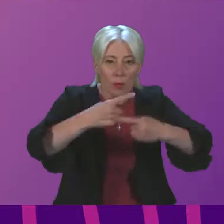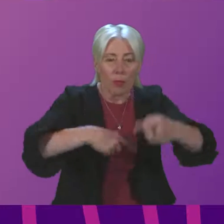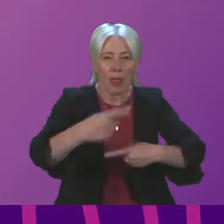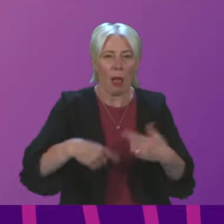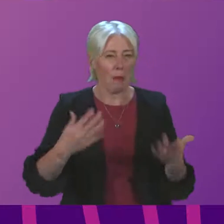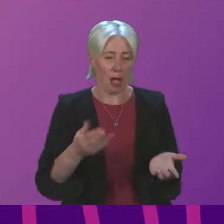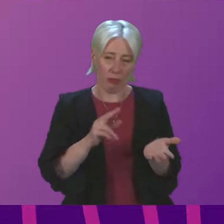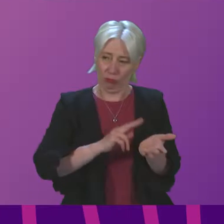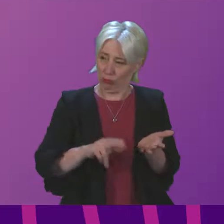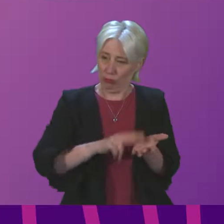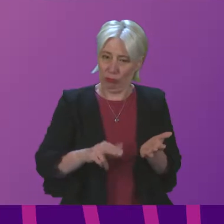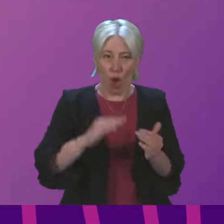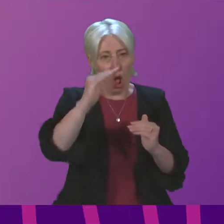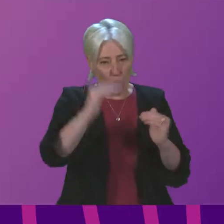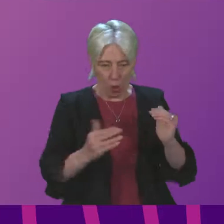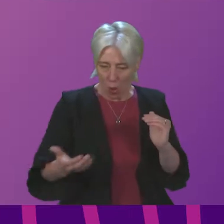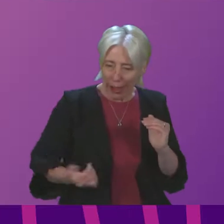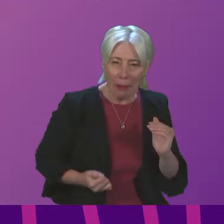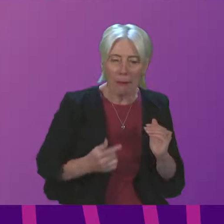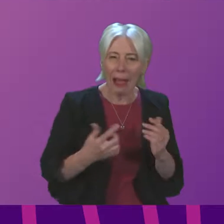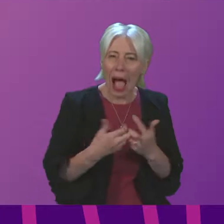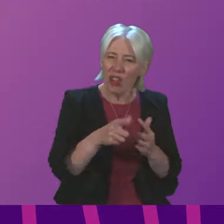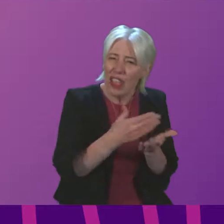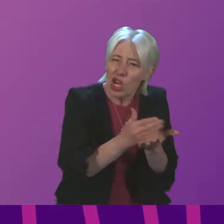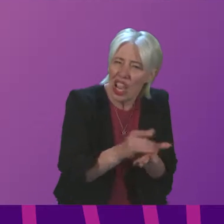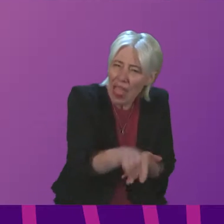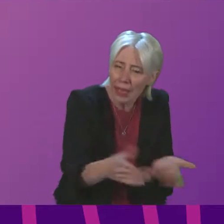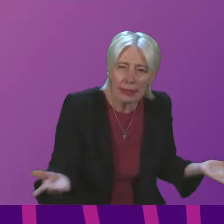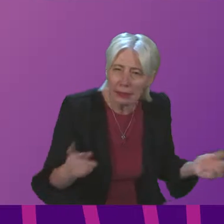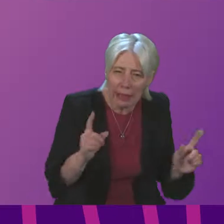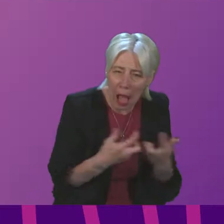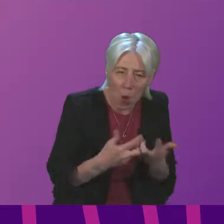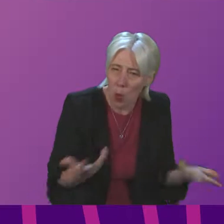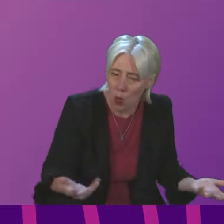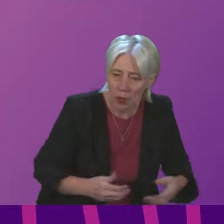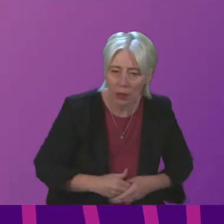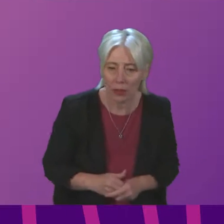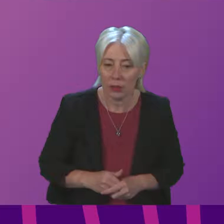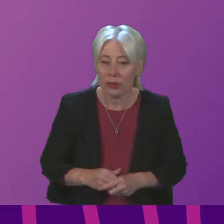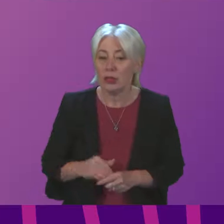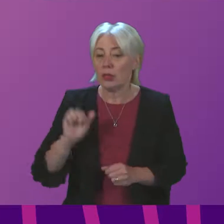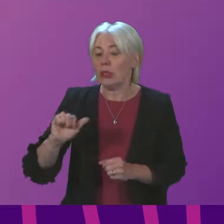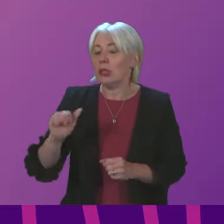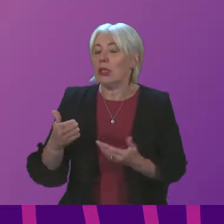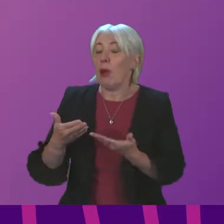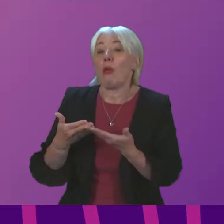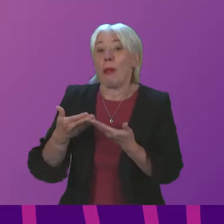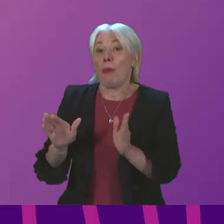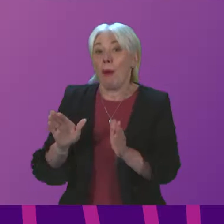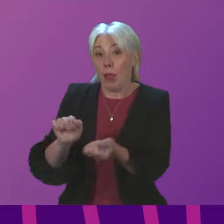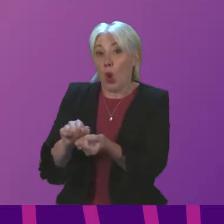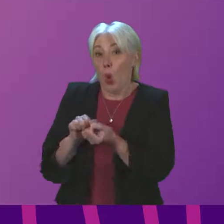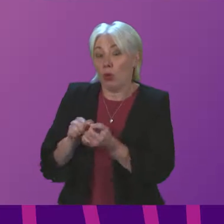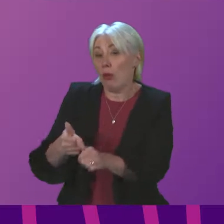people with low-income share in that success? The Cabinet Secretary. General Officer, on a specific point about the public energy companies,